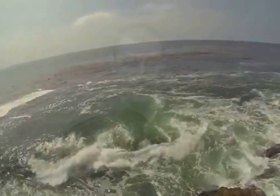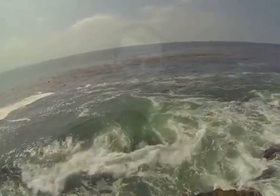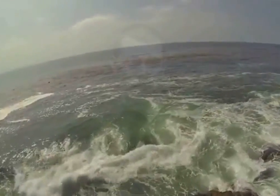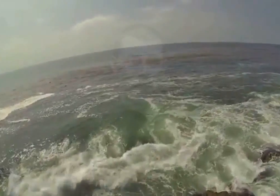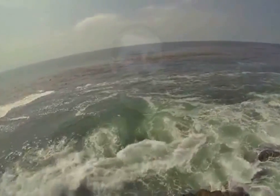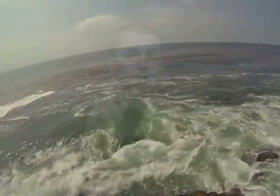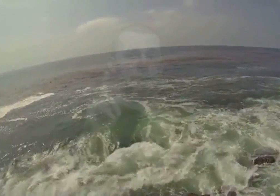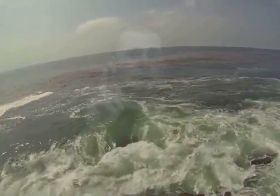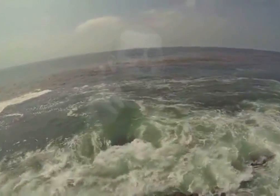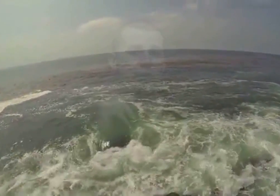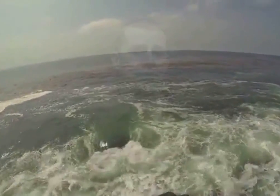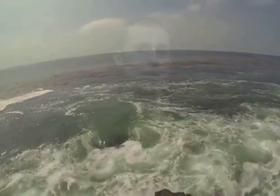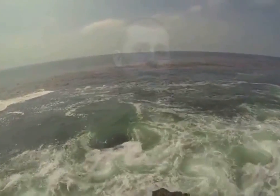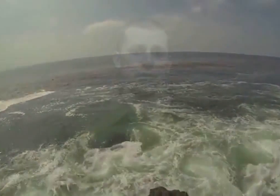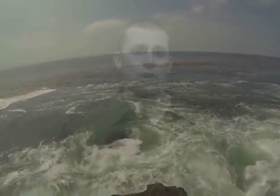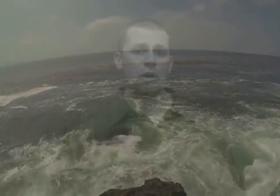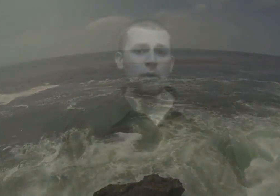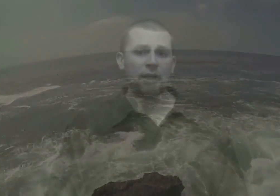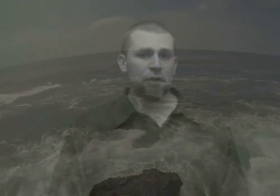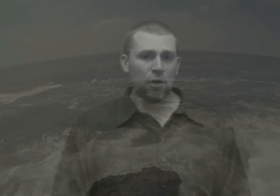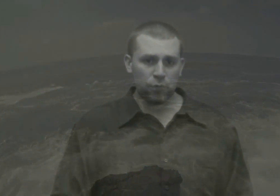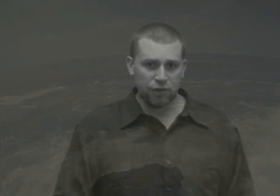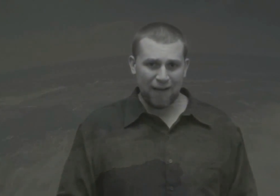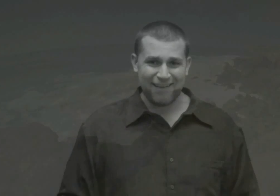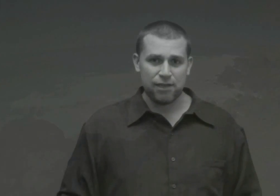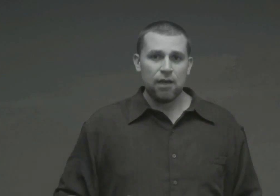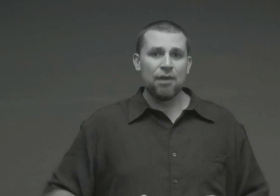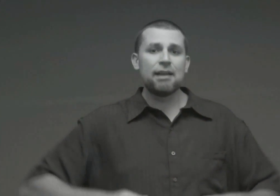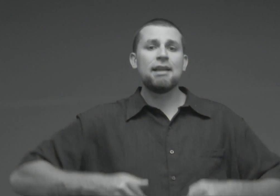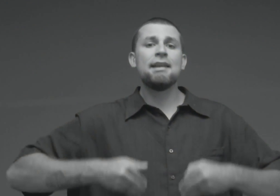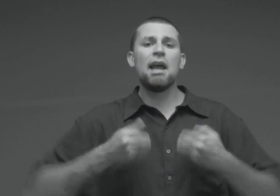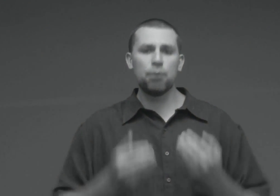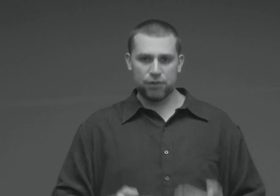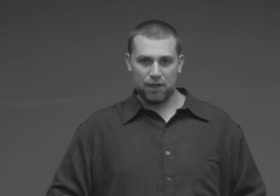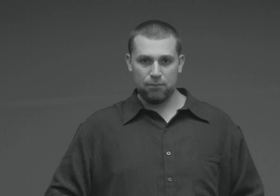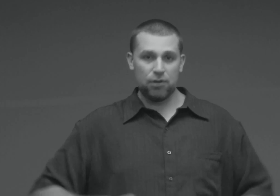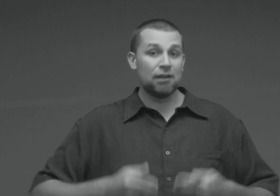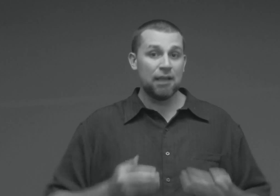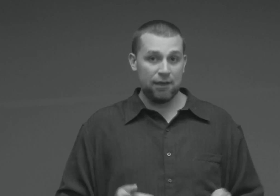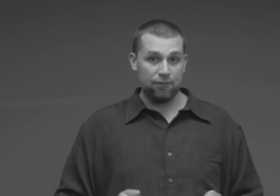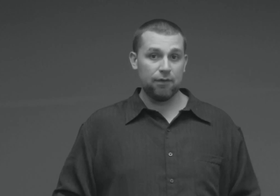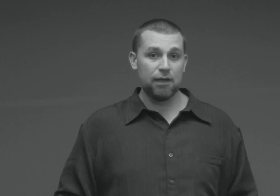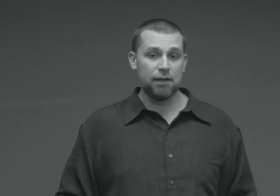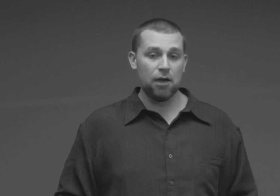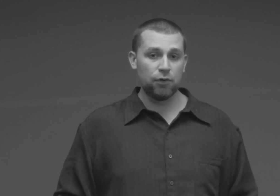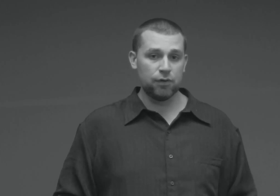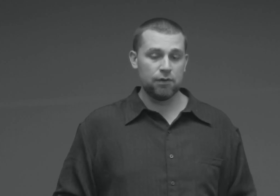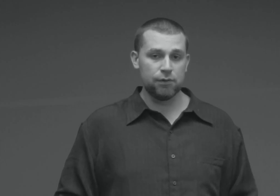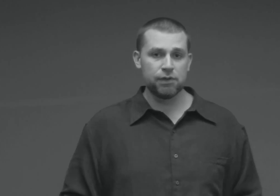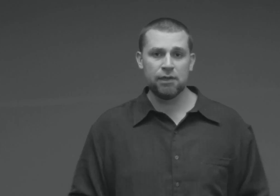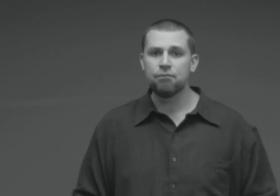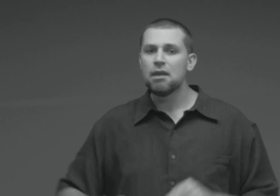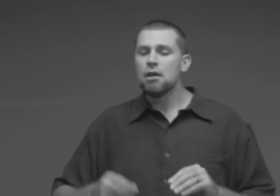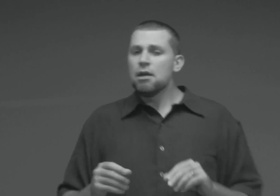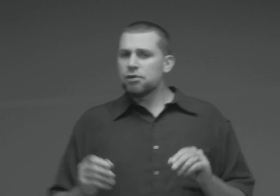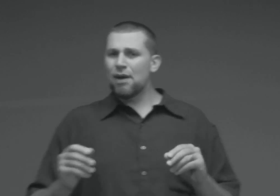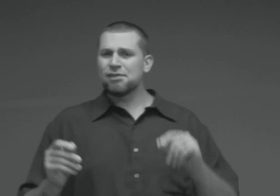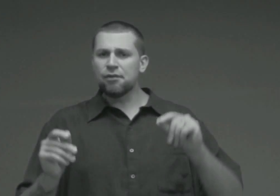he must first undergo an internal change that enables him to live in the ocean, you see. So, as the